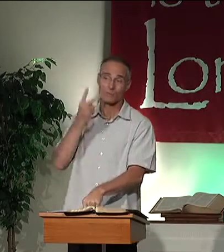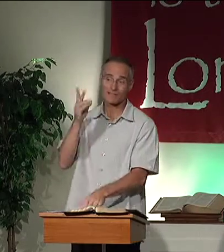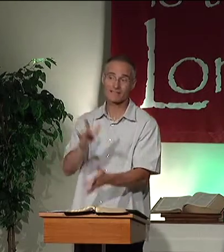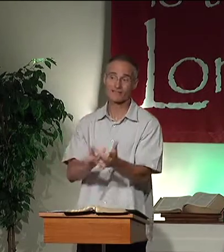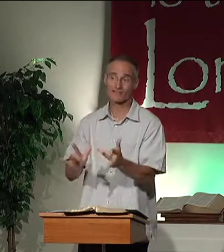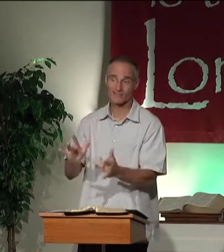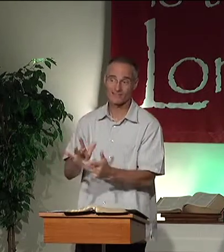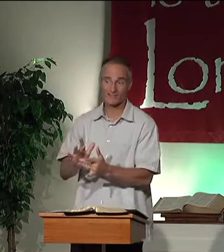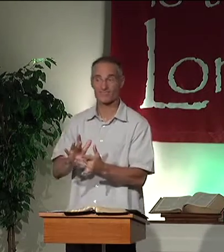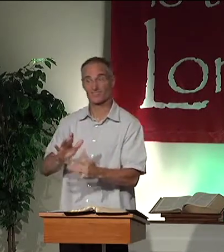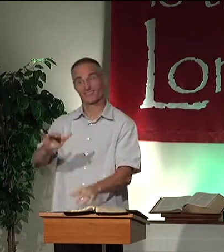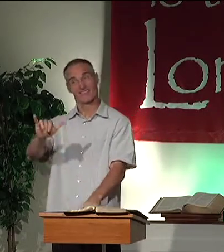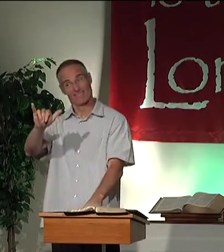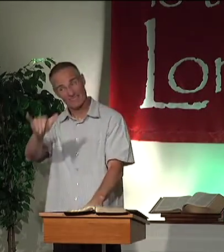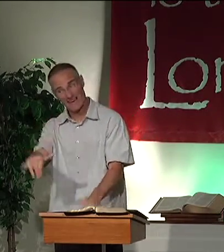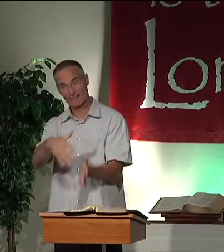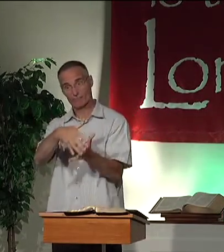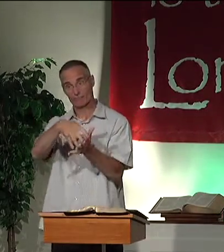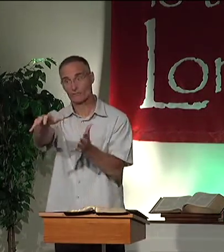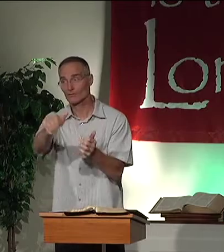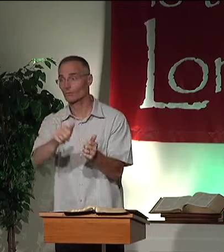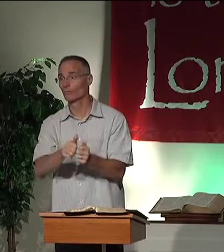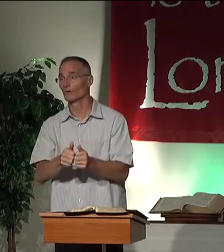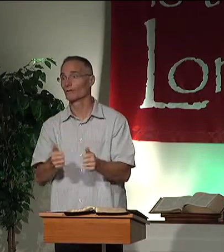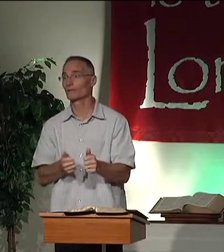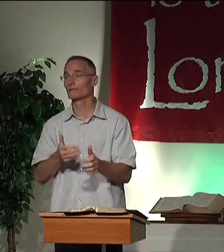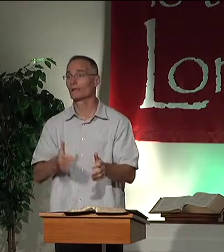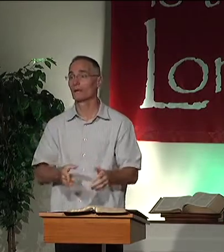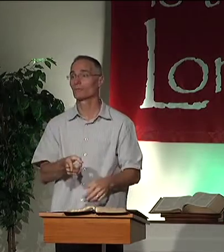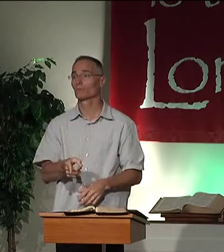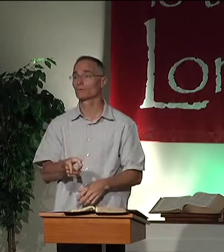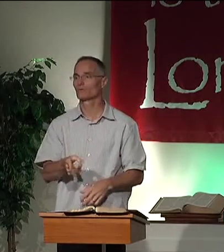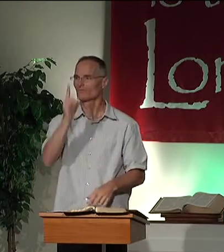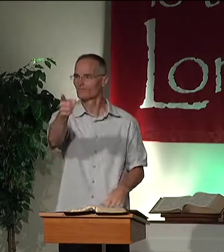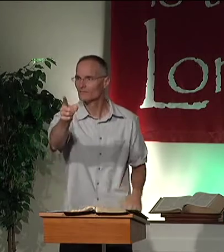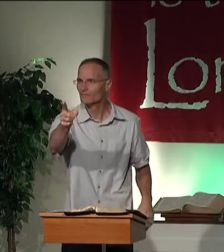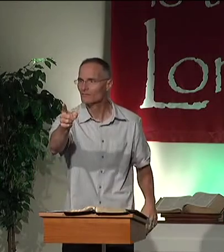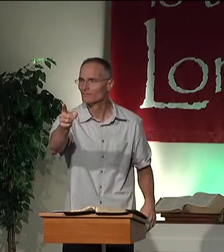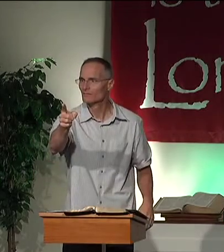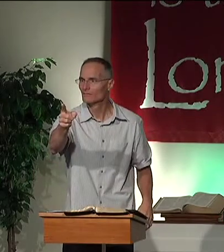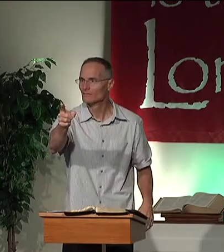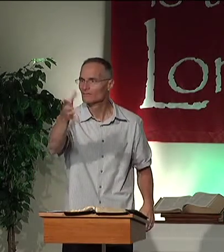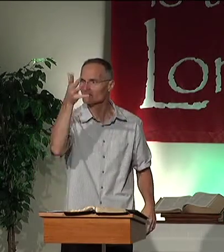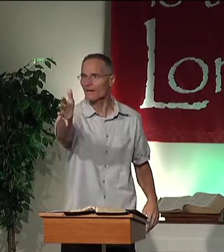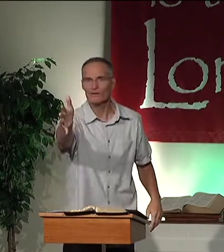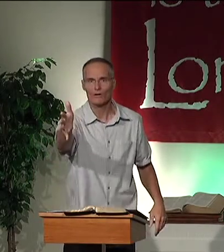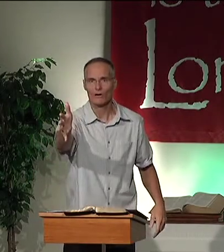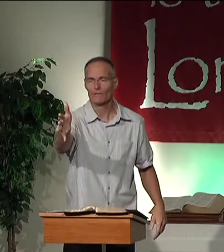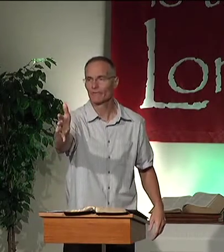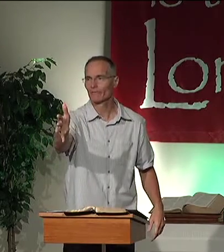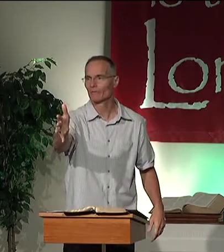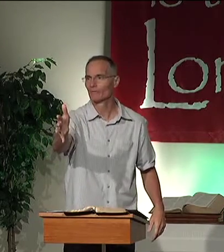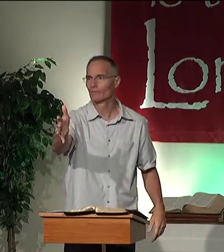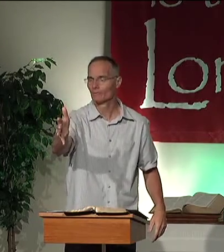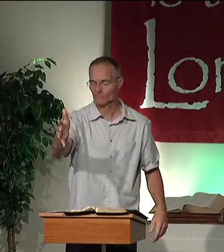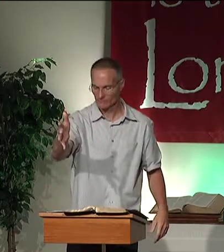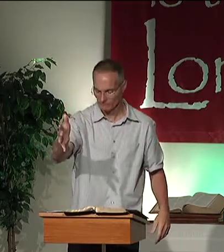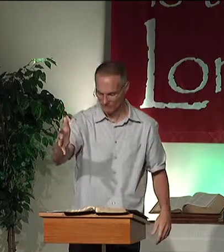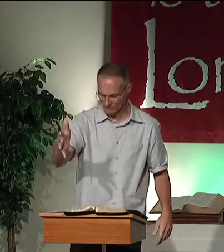And this is the first time that we see Jesus really be rough with the disciples. Really reprimand them to be done